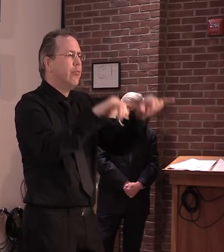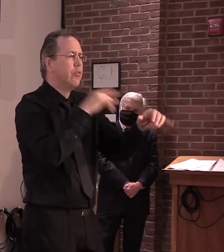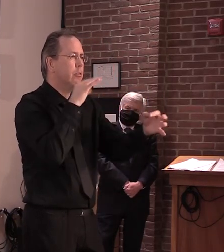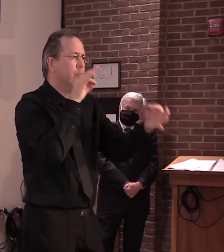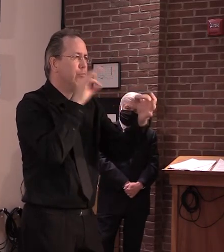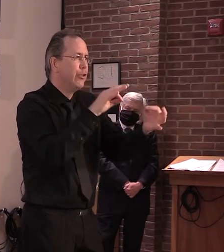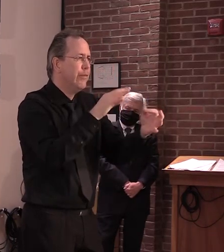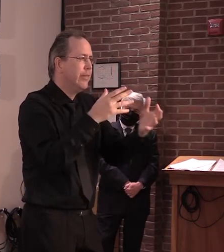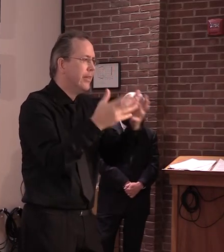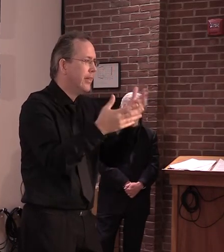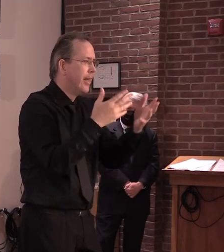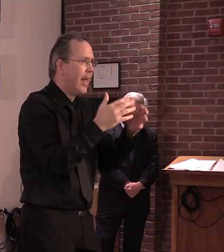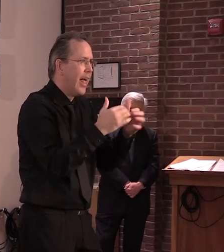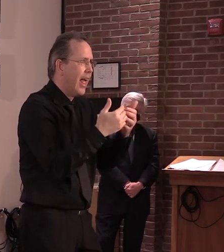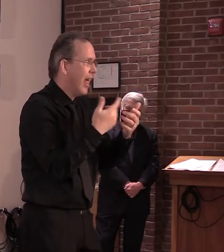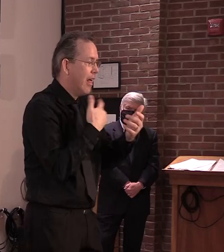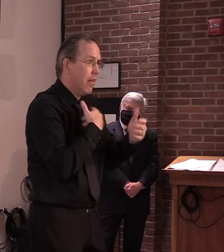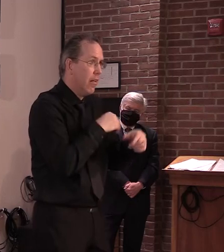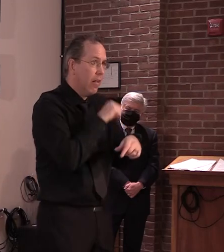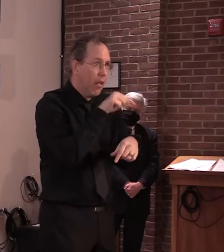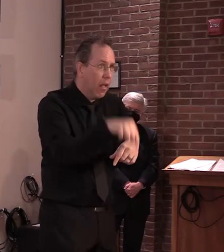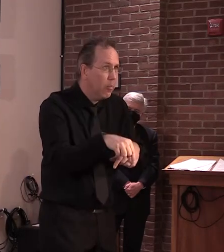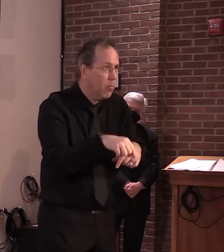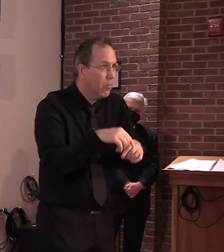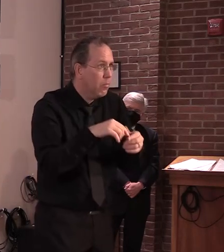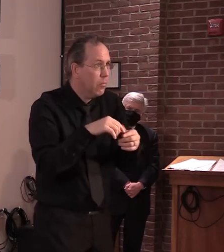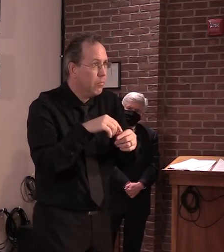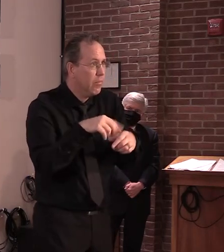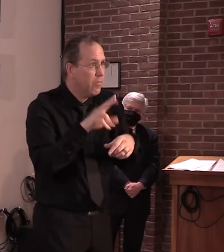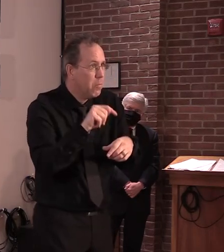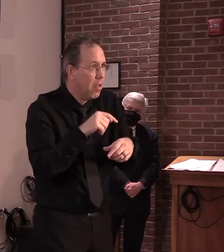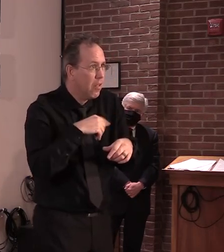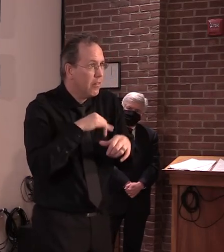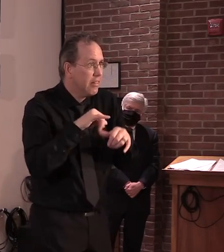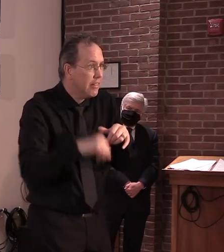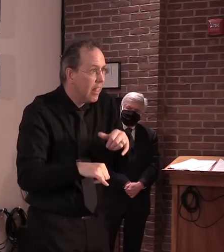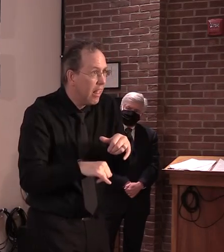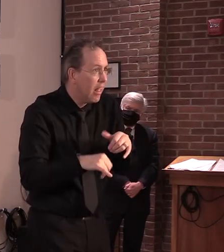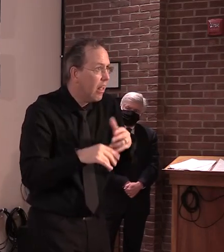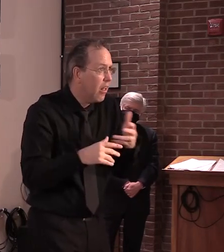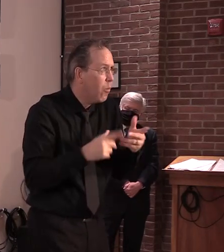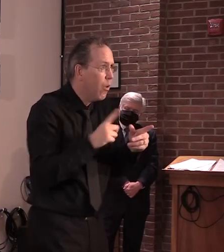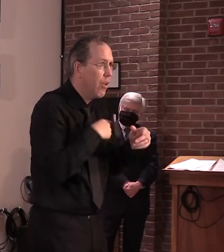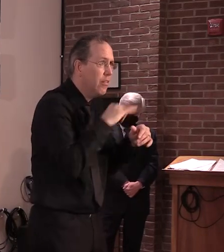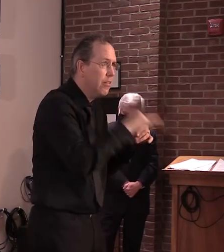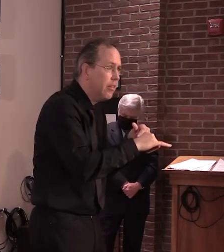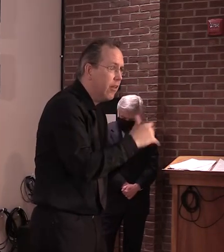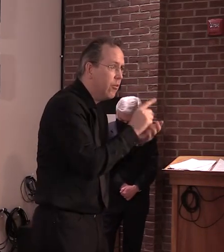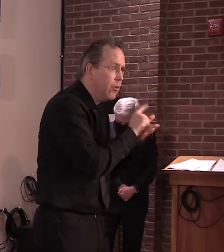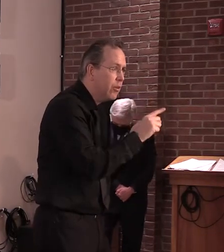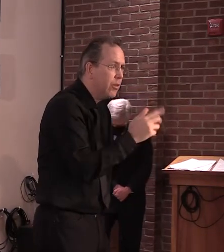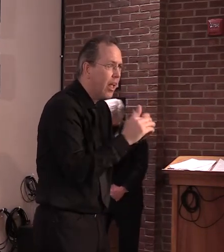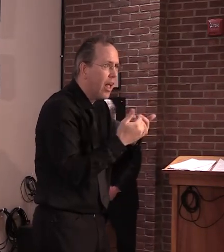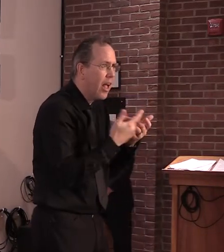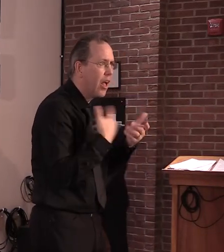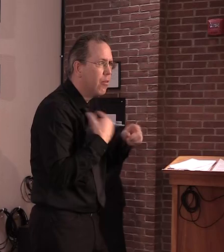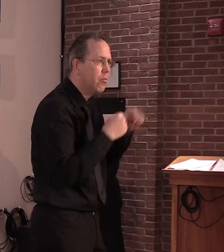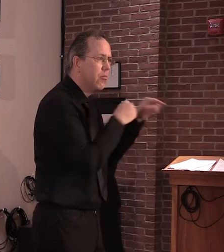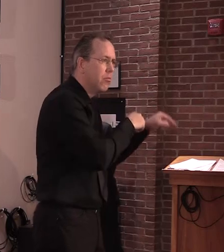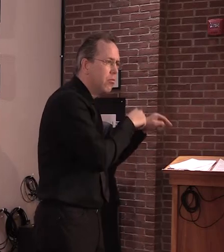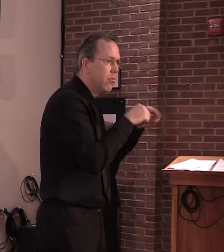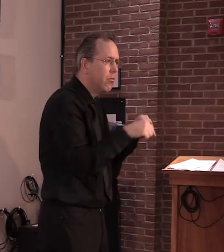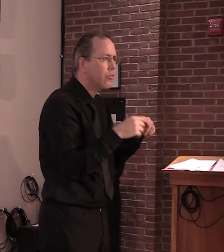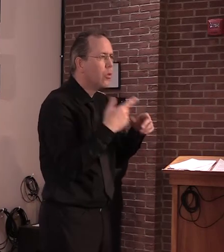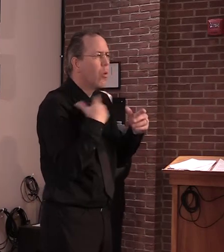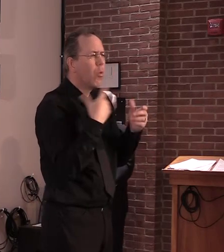But we're asking these businesses to come up with their own plans that are approved and they are adhering to the